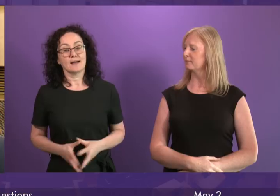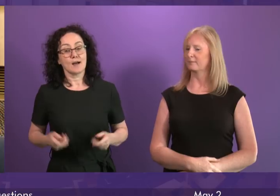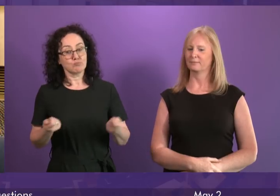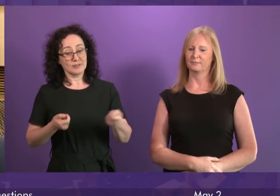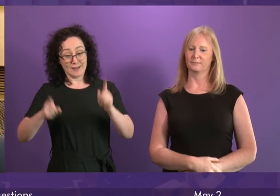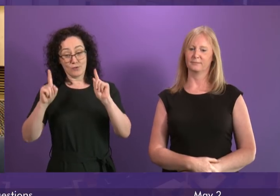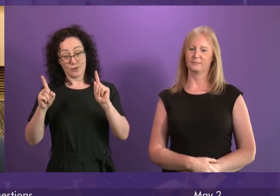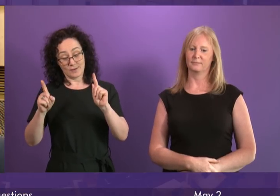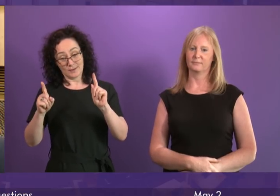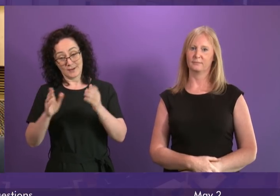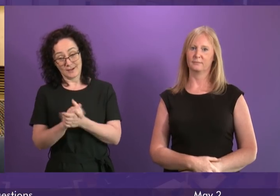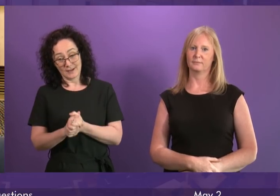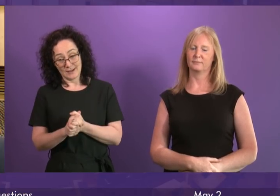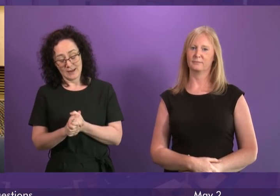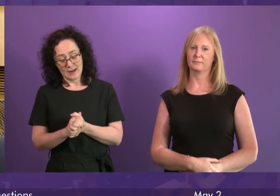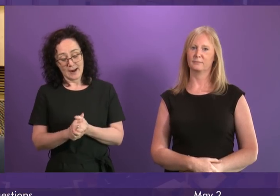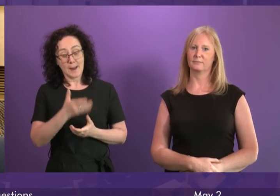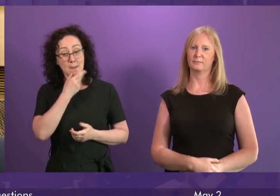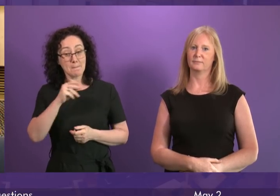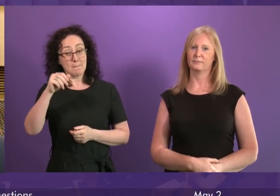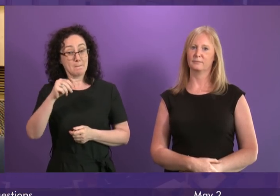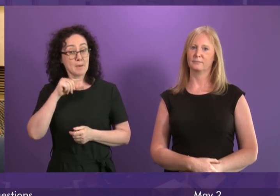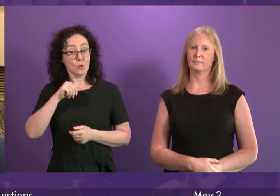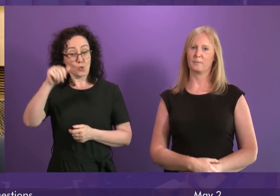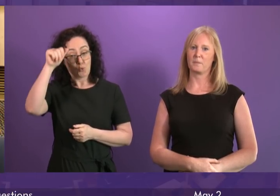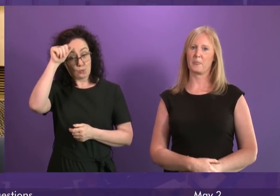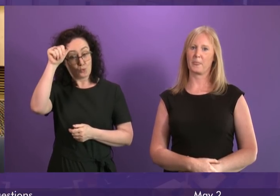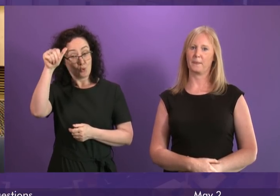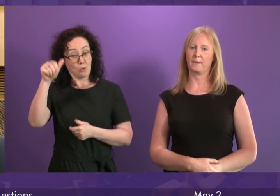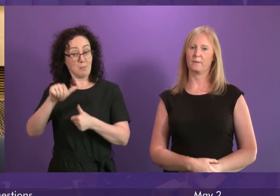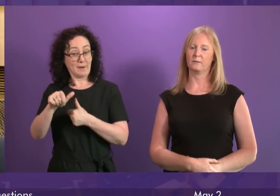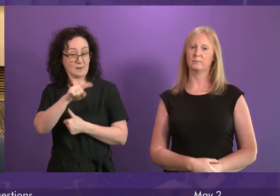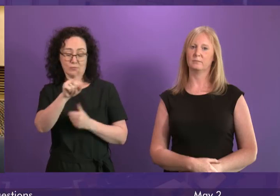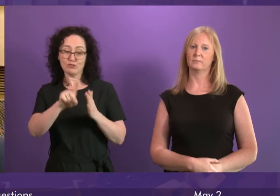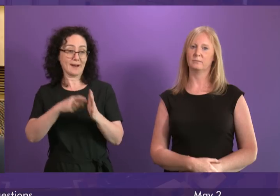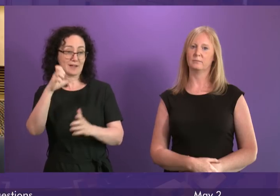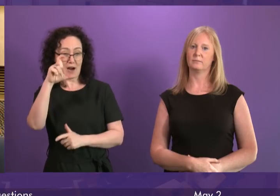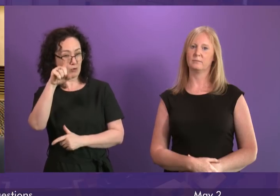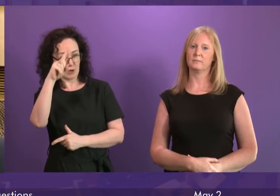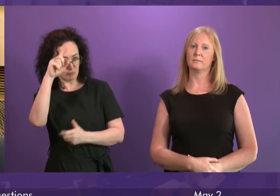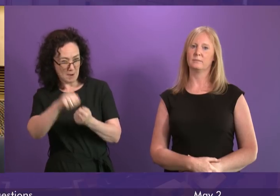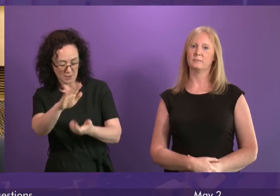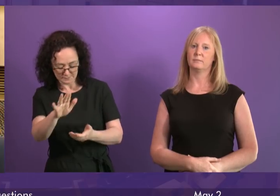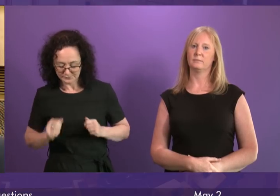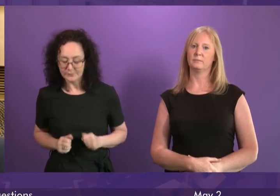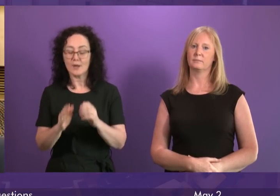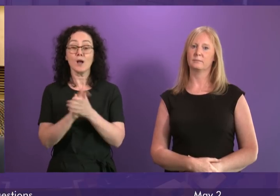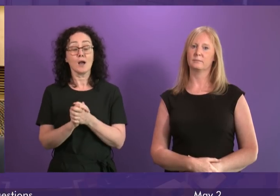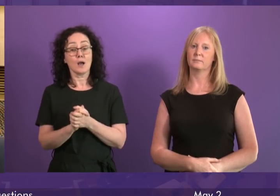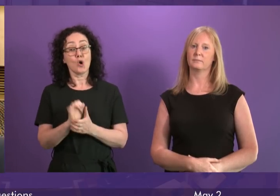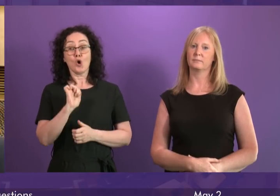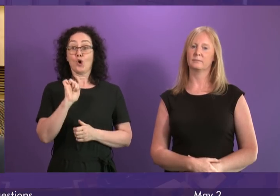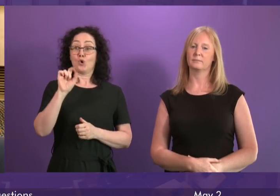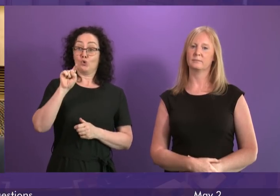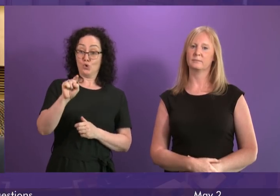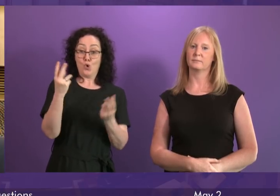As people with slightly longer memories than it suits Jackson Carlyle to have will recall is that Jackson Carlyle and his colleagues told